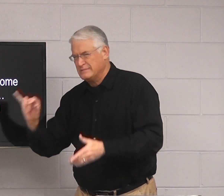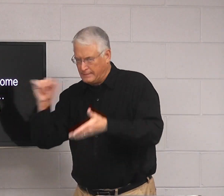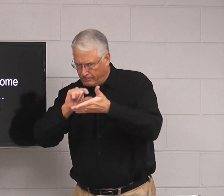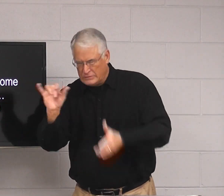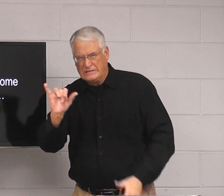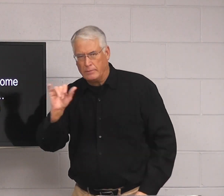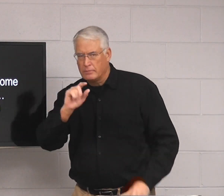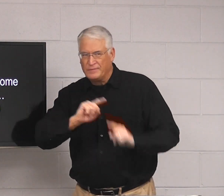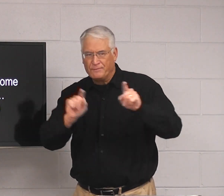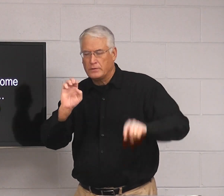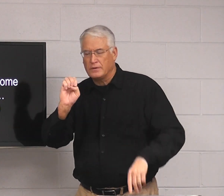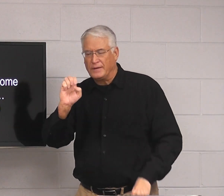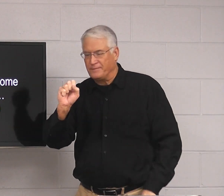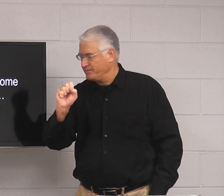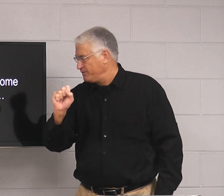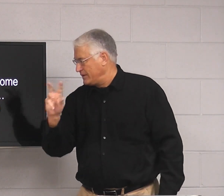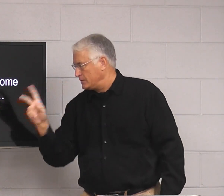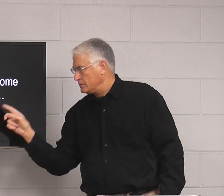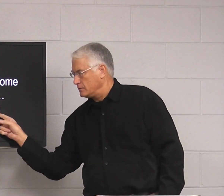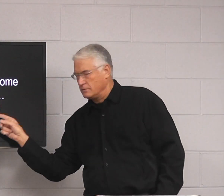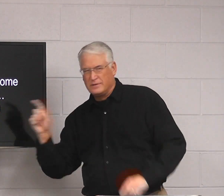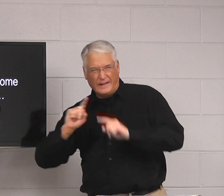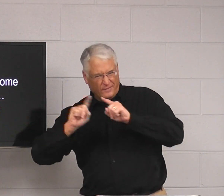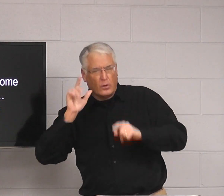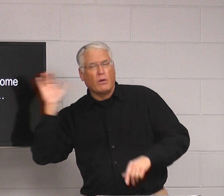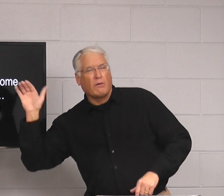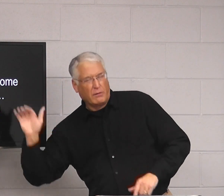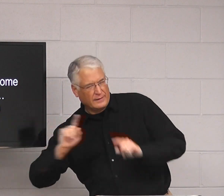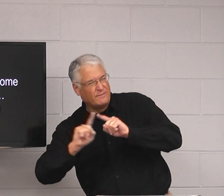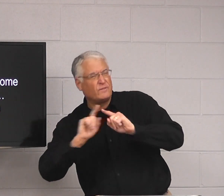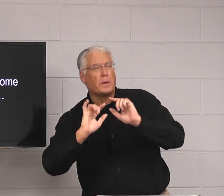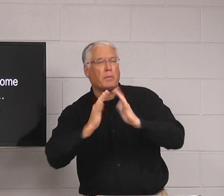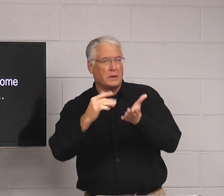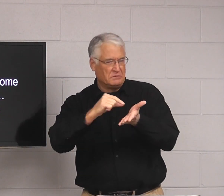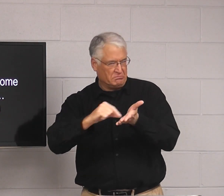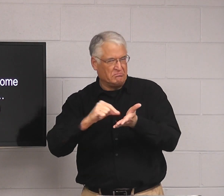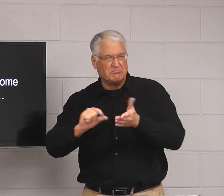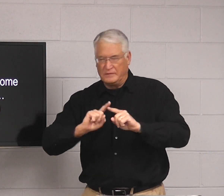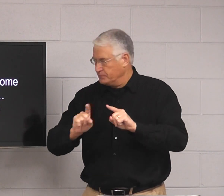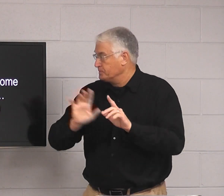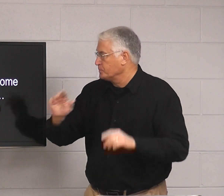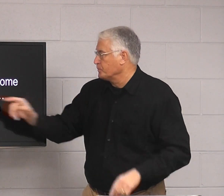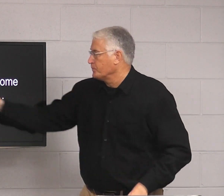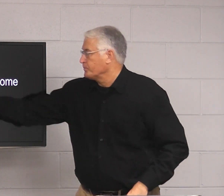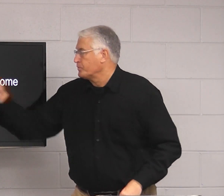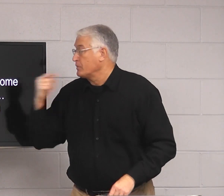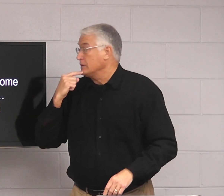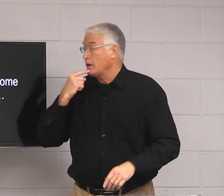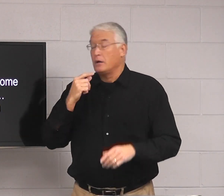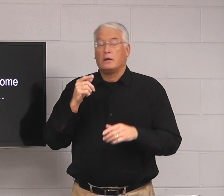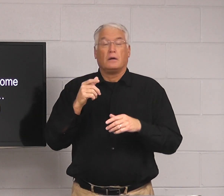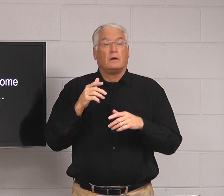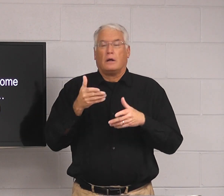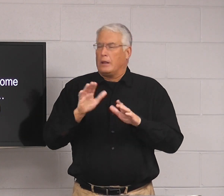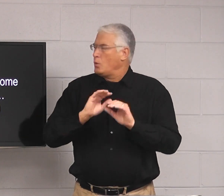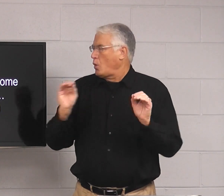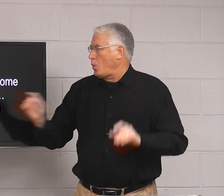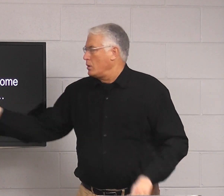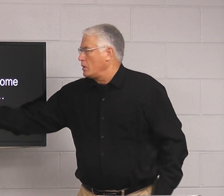So Ephesians 4.29, it's just a different version. This is from the ESV, so I just looked at different versions of the same scripture. This one says,